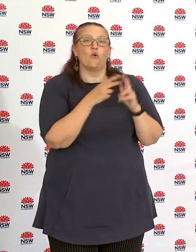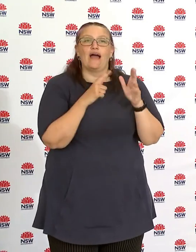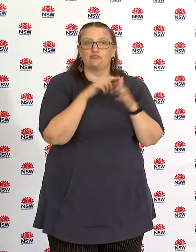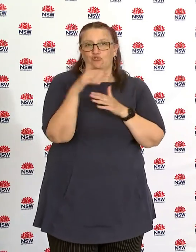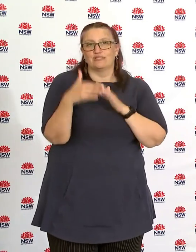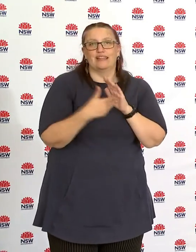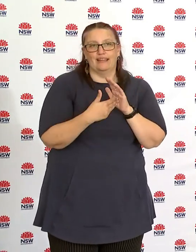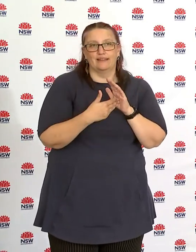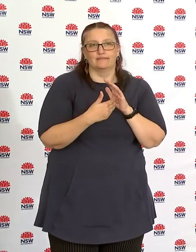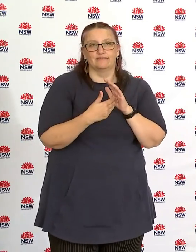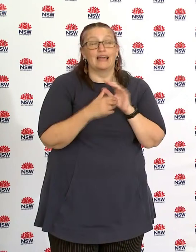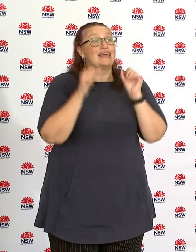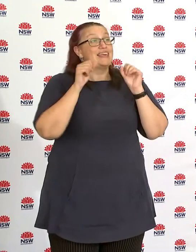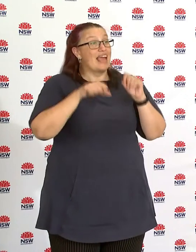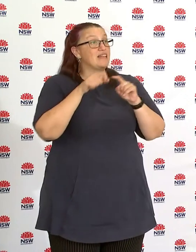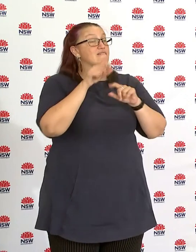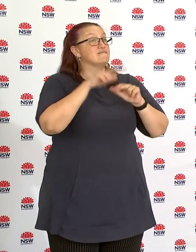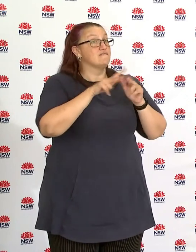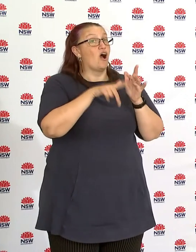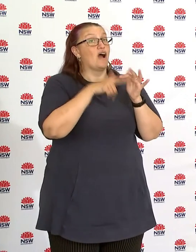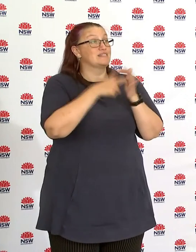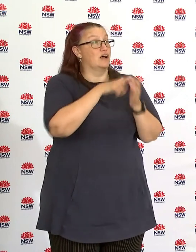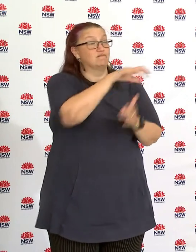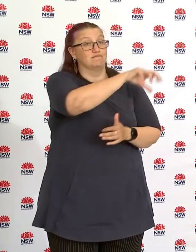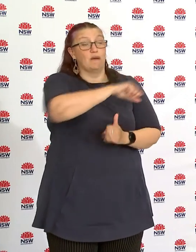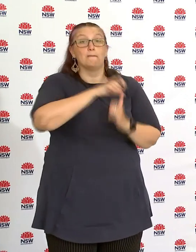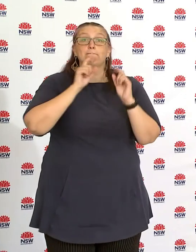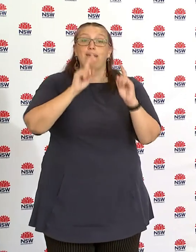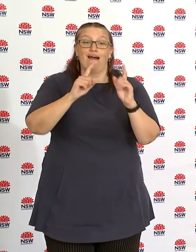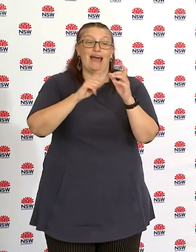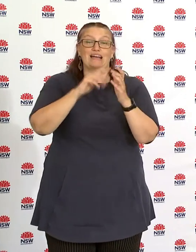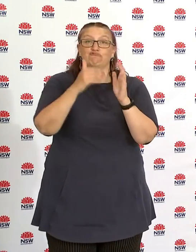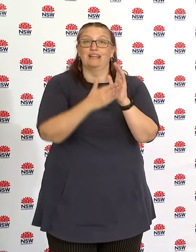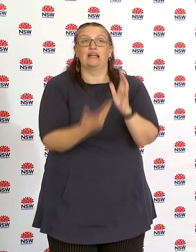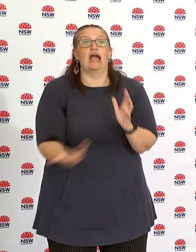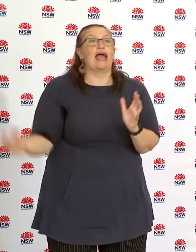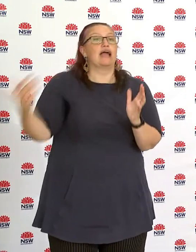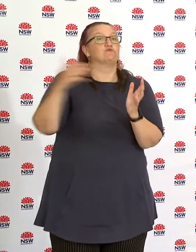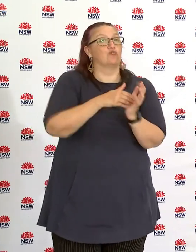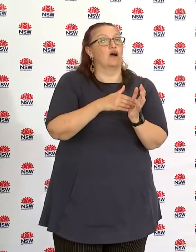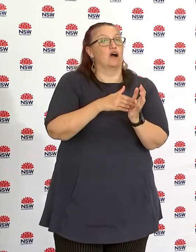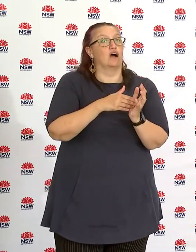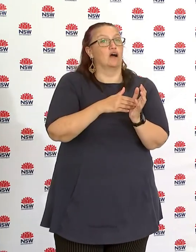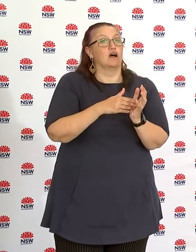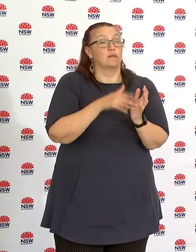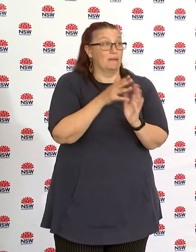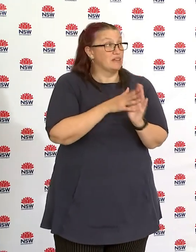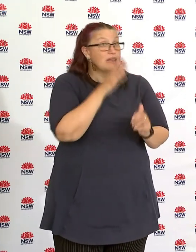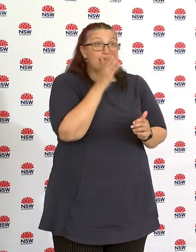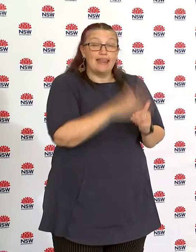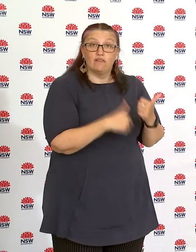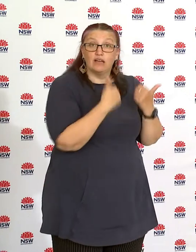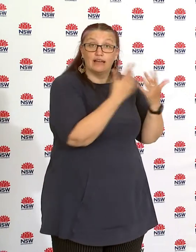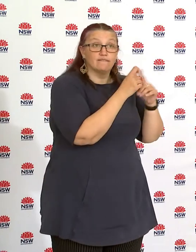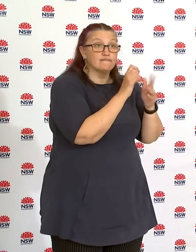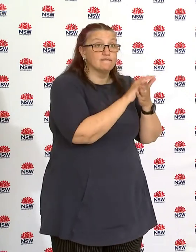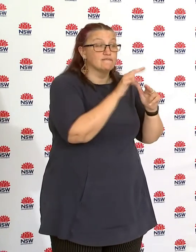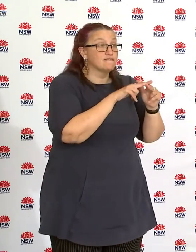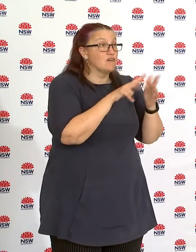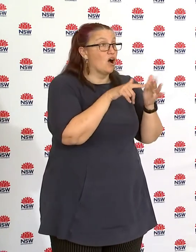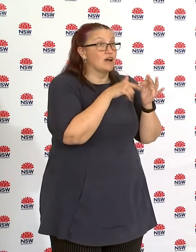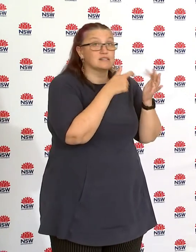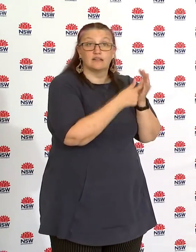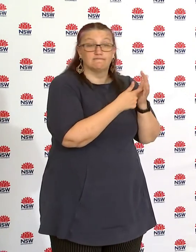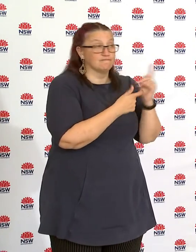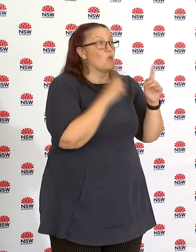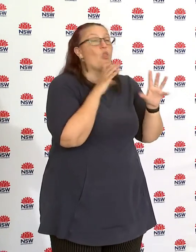know the access points for the vaccine have increased and it's really just putting a pause for a few weeks on some people in the bush who were who